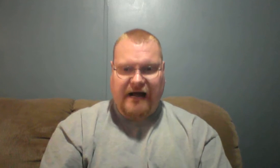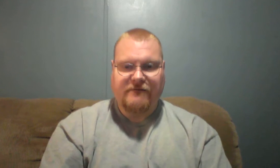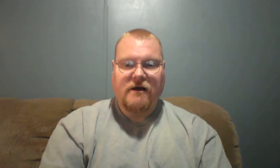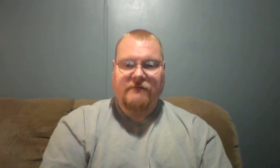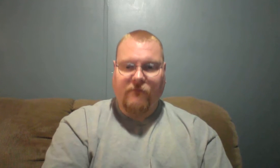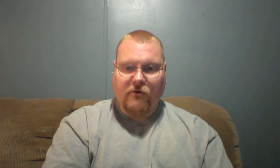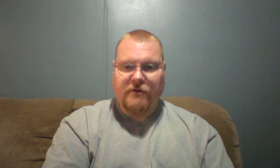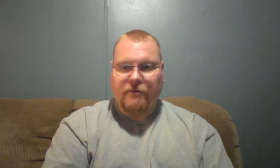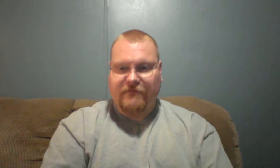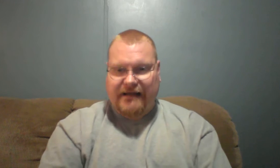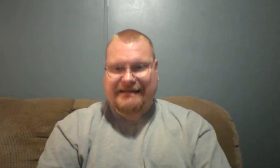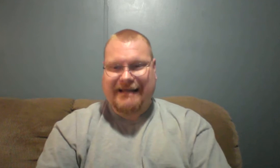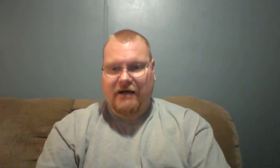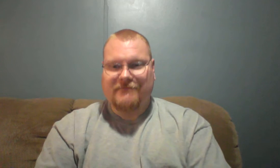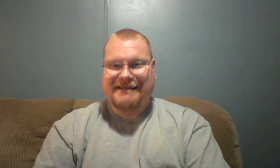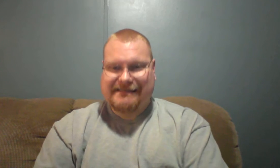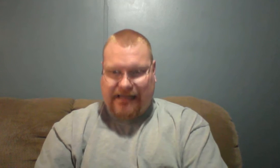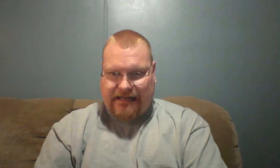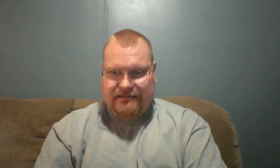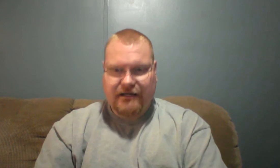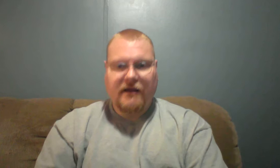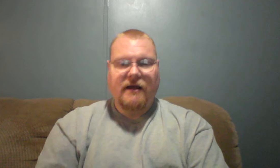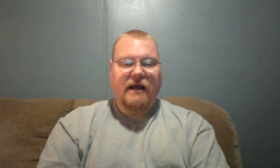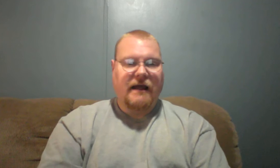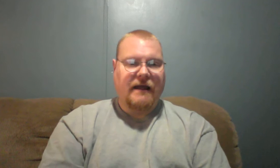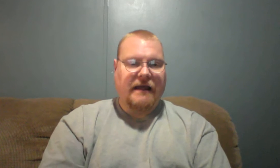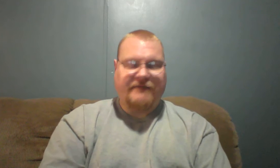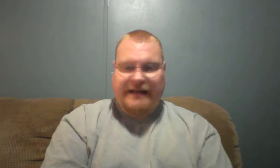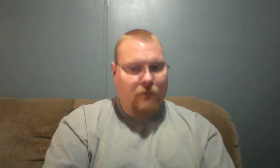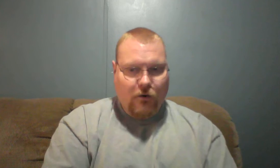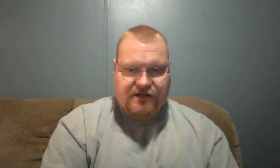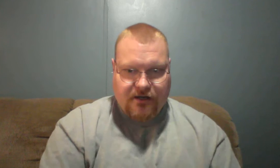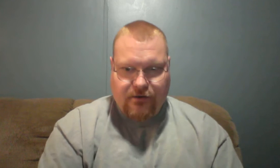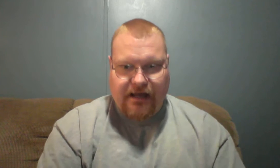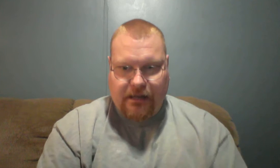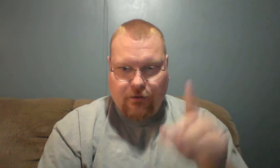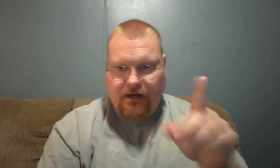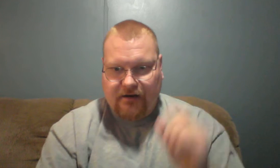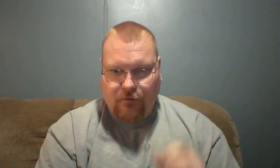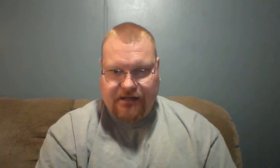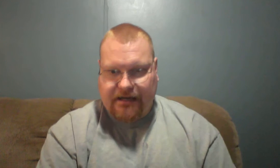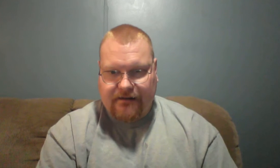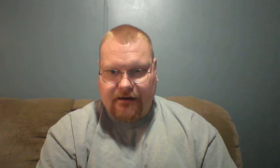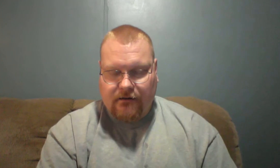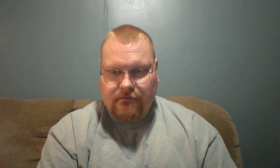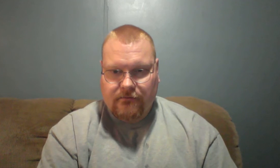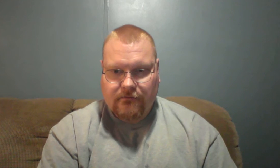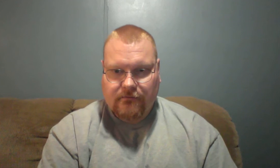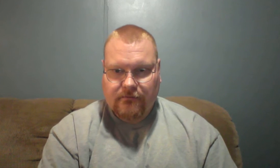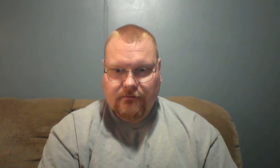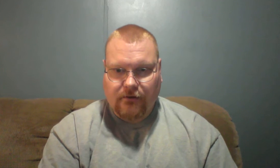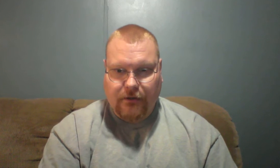for the perfecting of the saints. If he didn't want us to do that, he would not have put that in there. Okay?